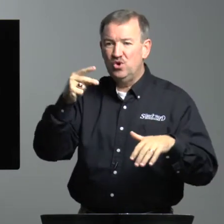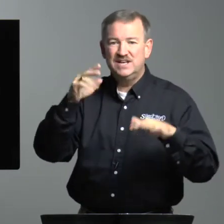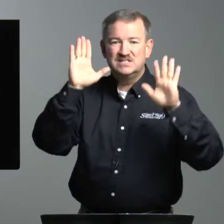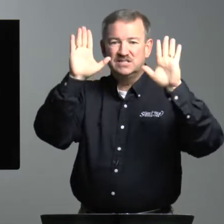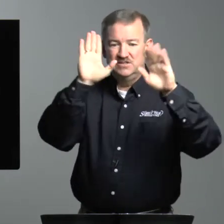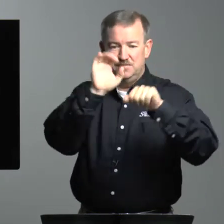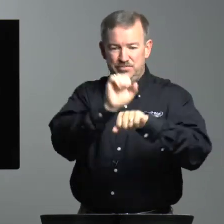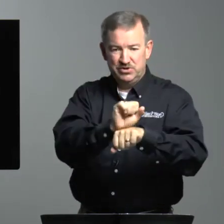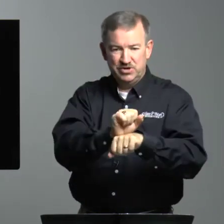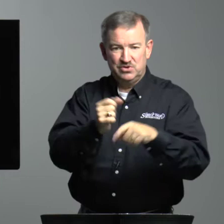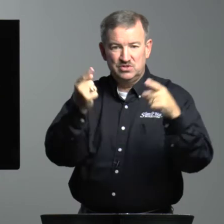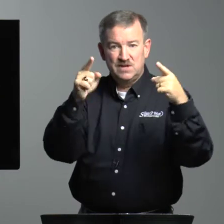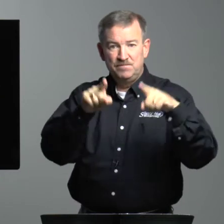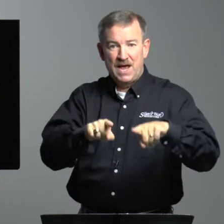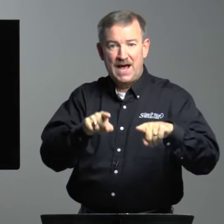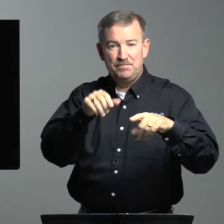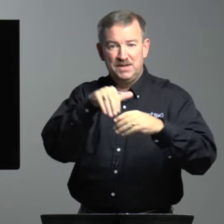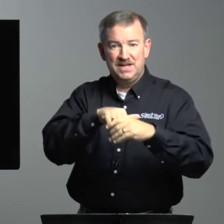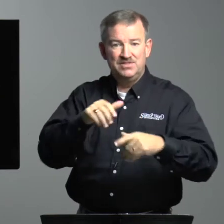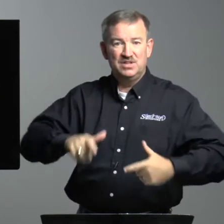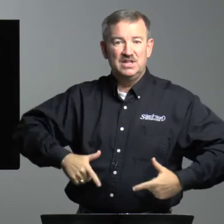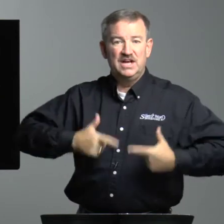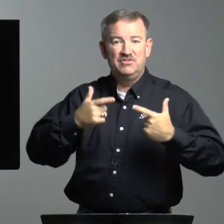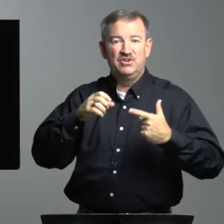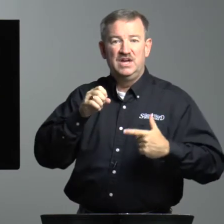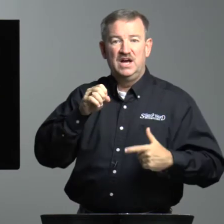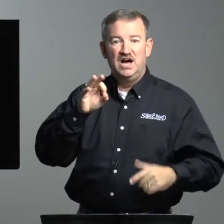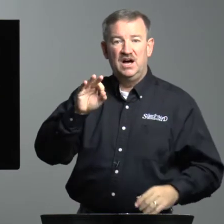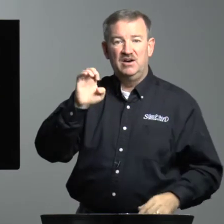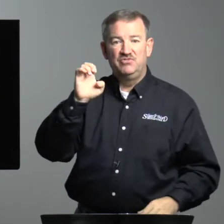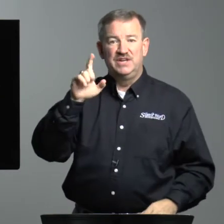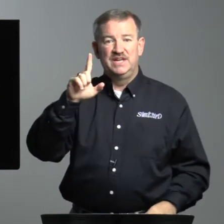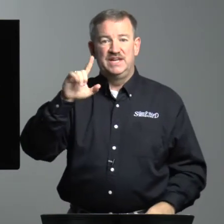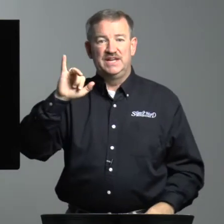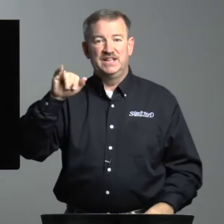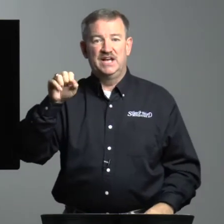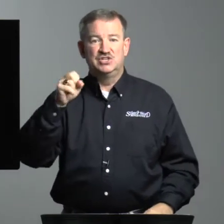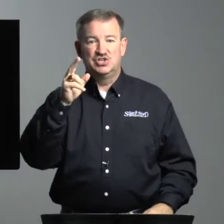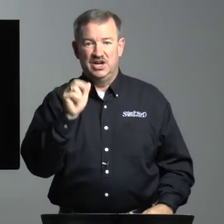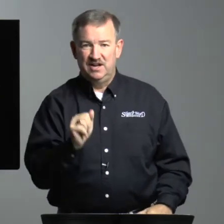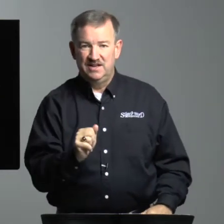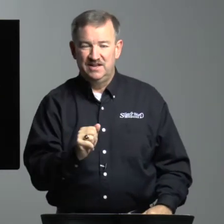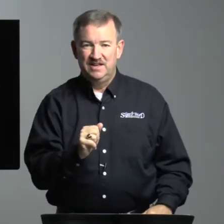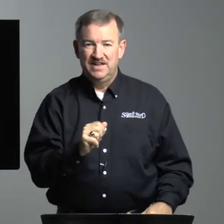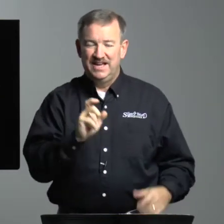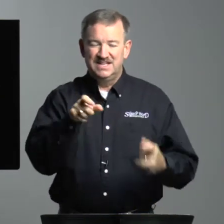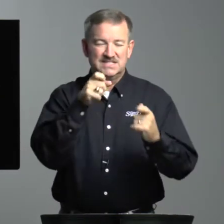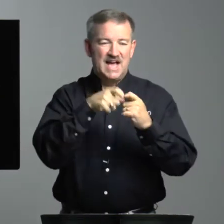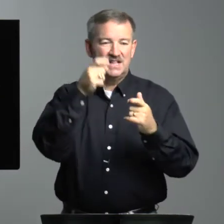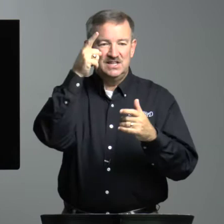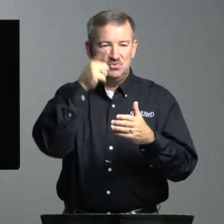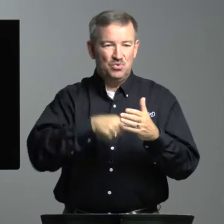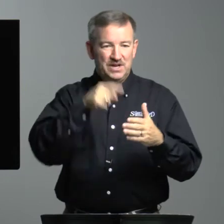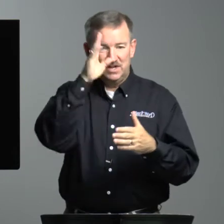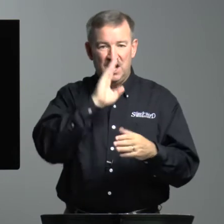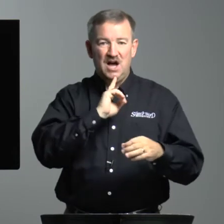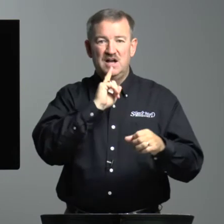twice the miracles happen in the life of Elisha. Exactly what God